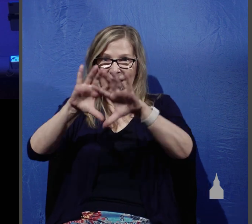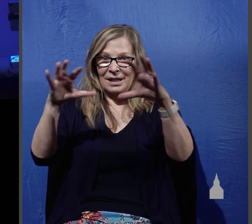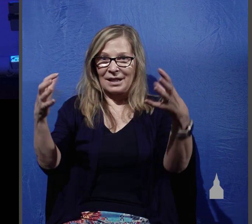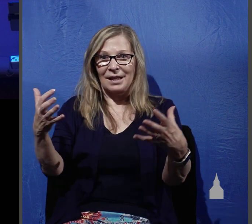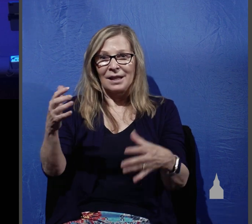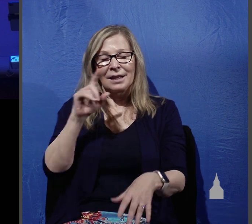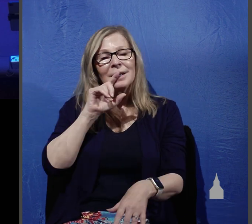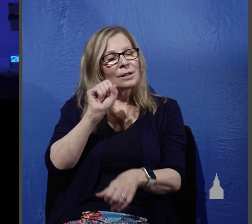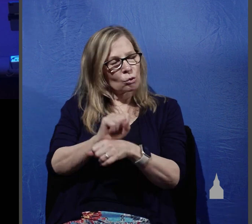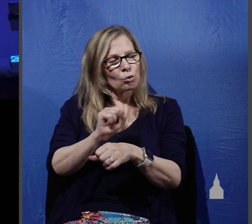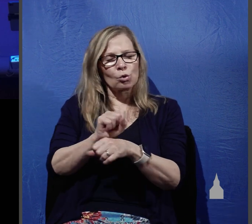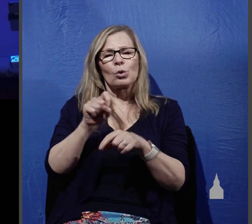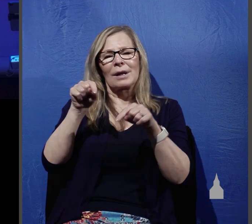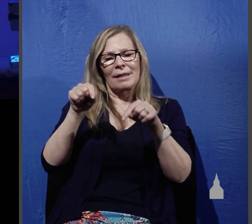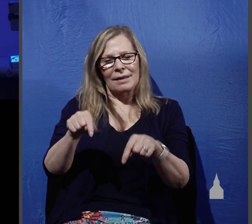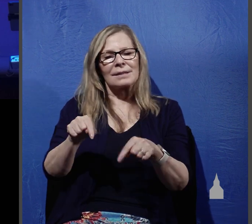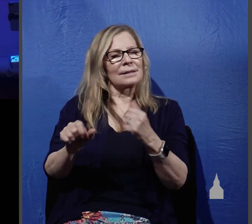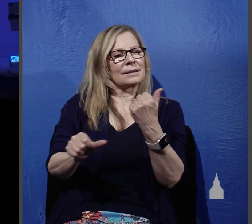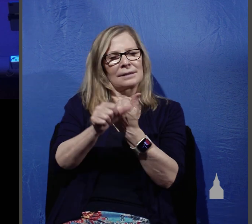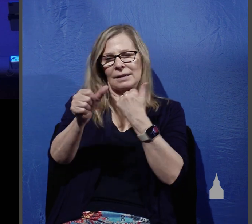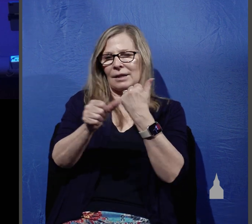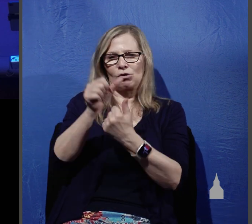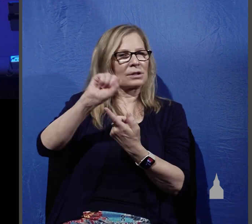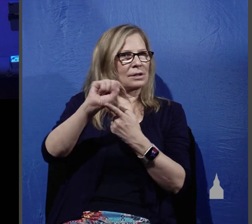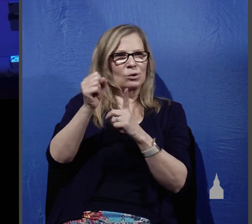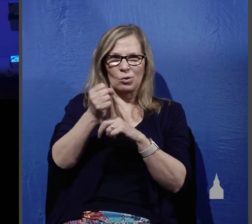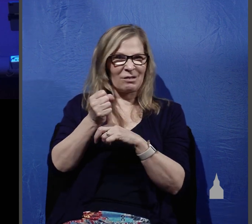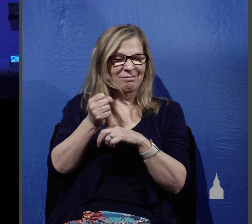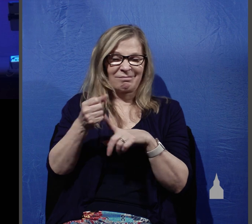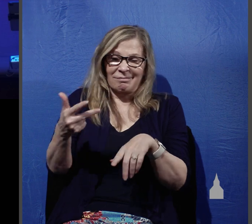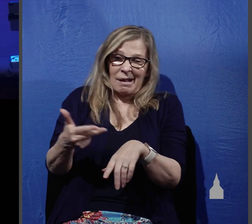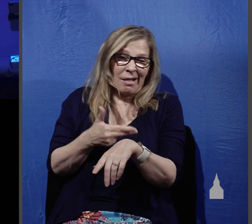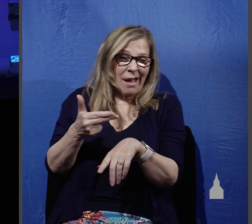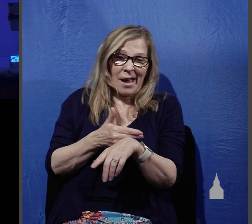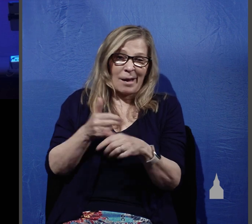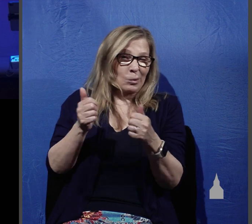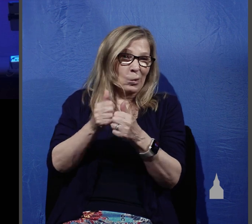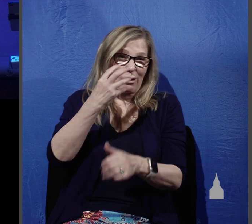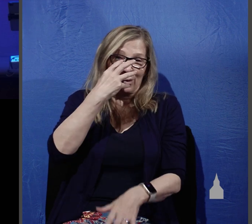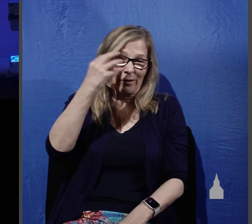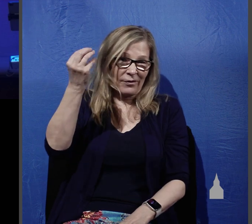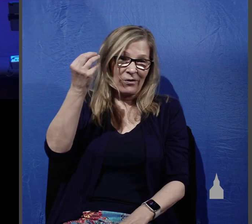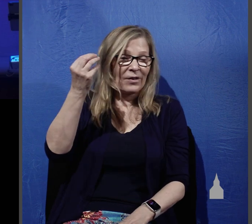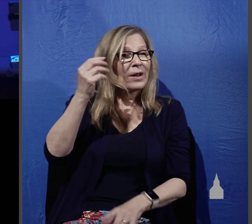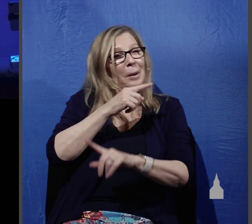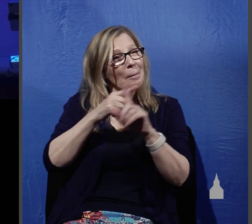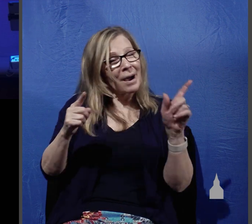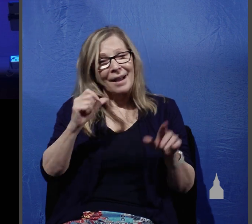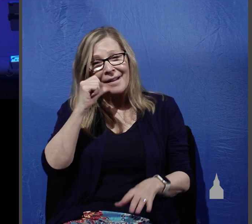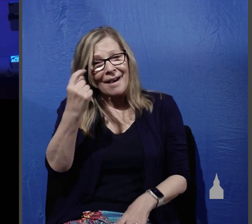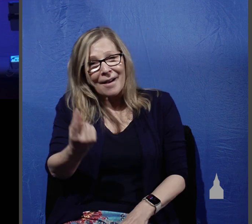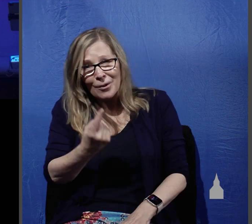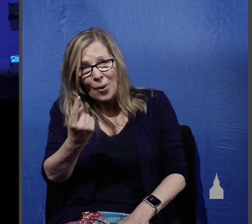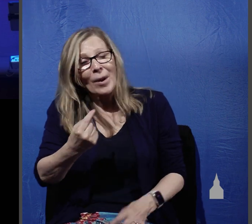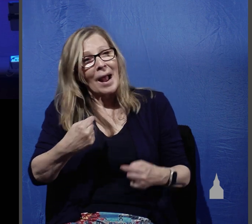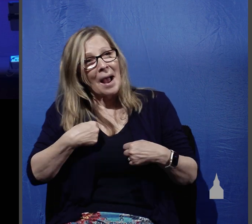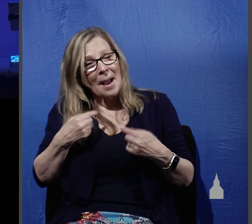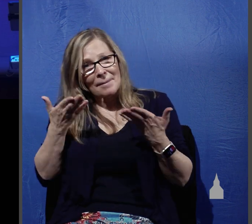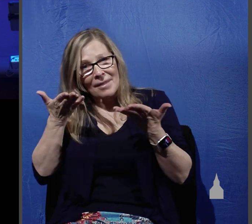in very dangerous situation as lambs amongst wolves they're not alone he's there the shepherd